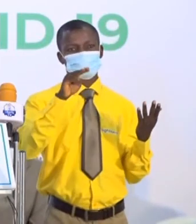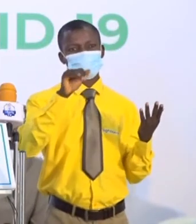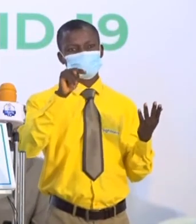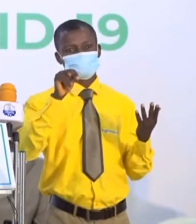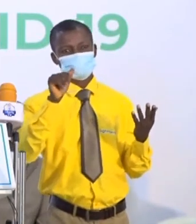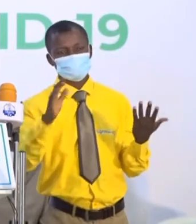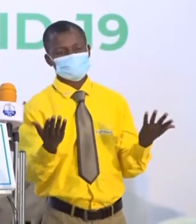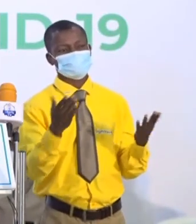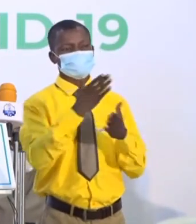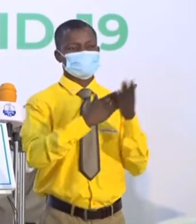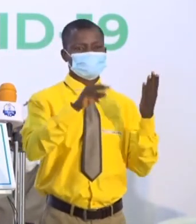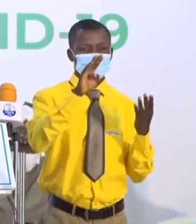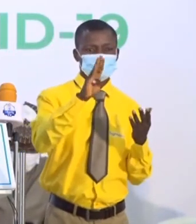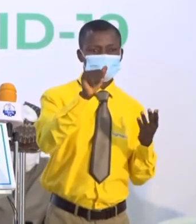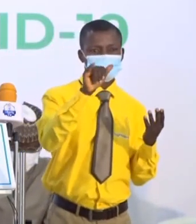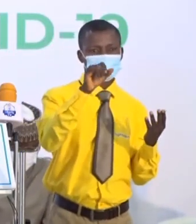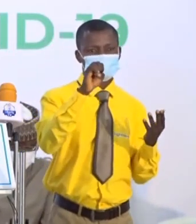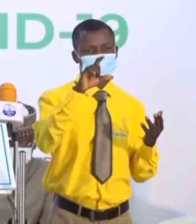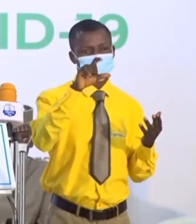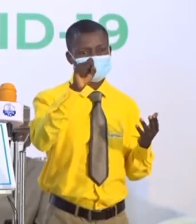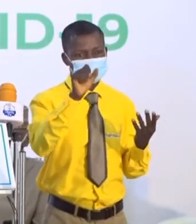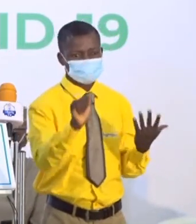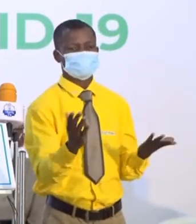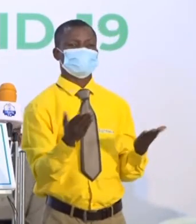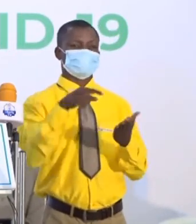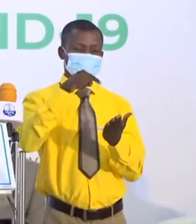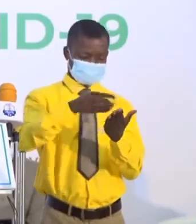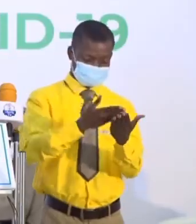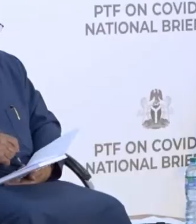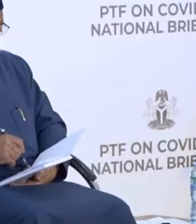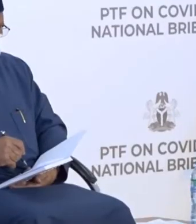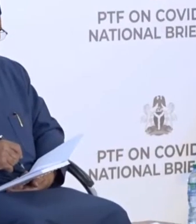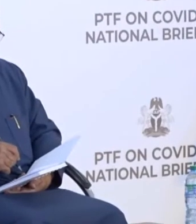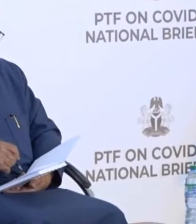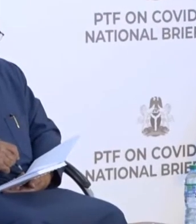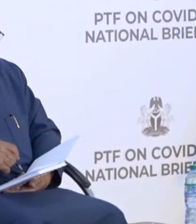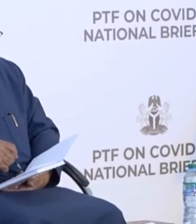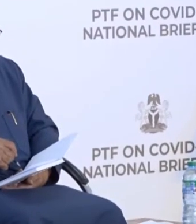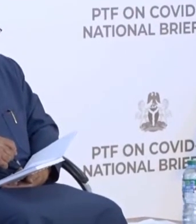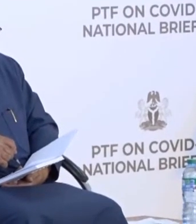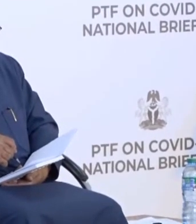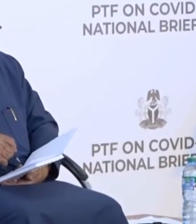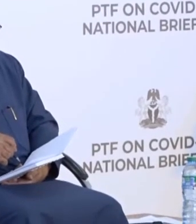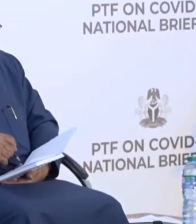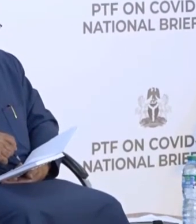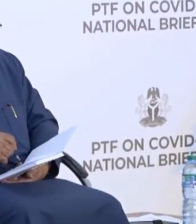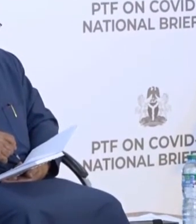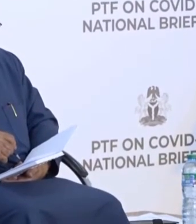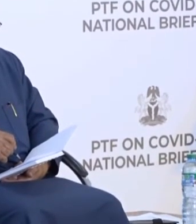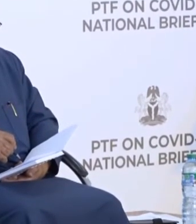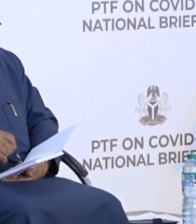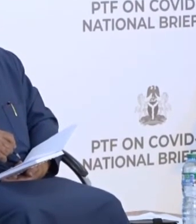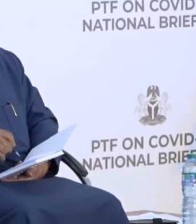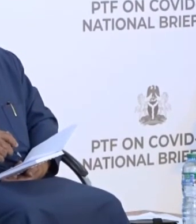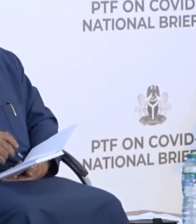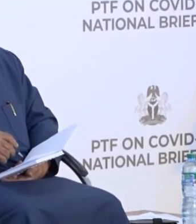Abuja at the 62nd joint national briefing of the presidential tax force on COVID-19. On plans to reopen tertiary institutions,